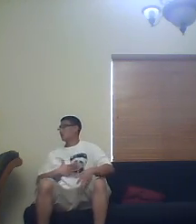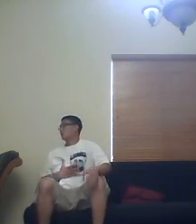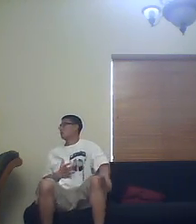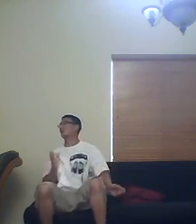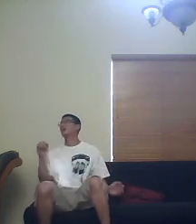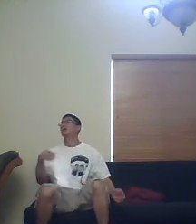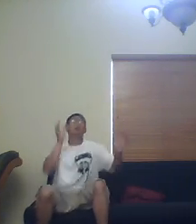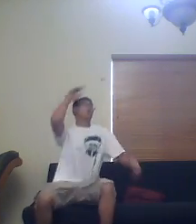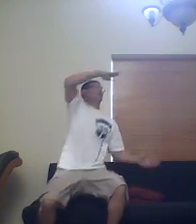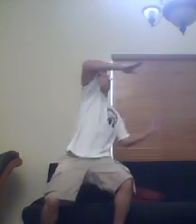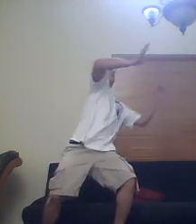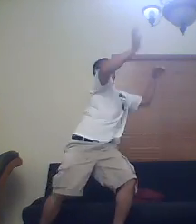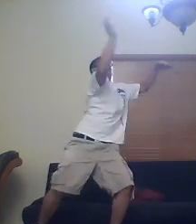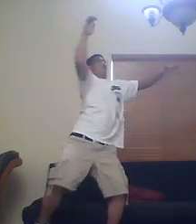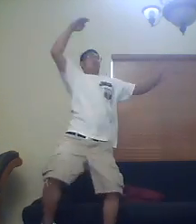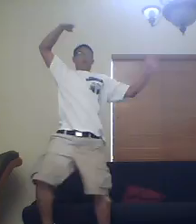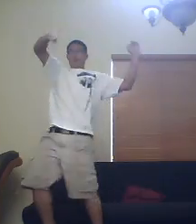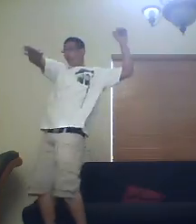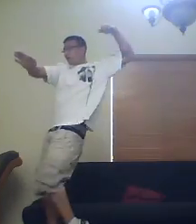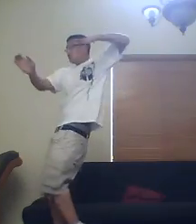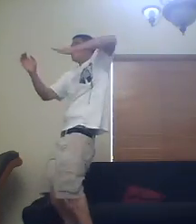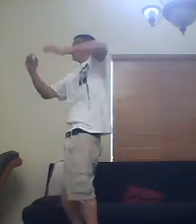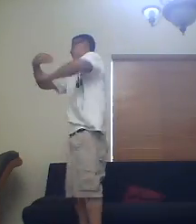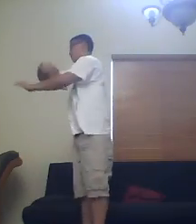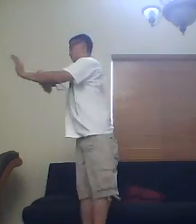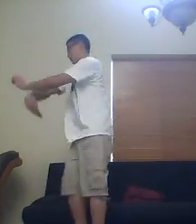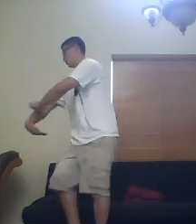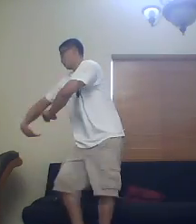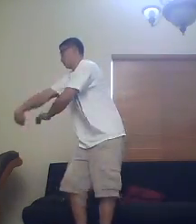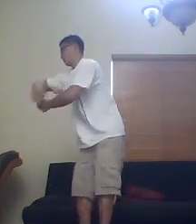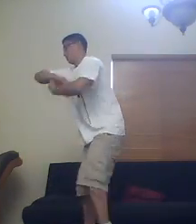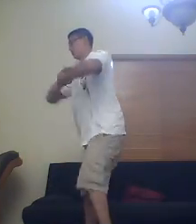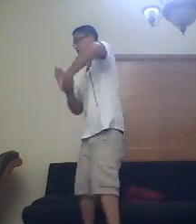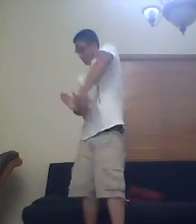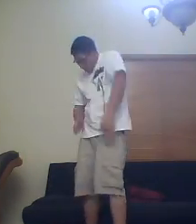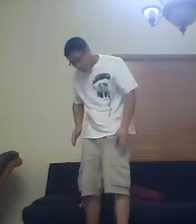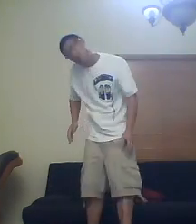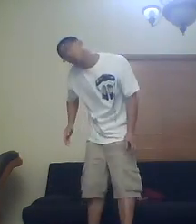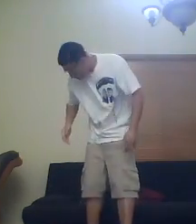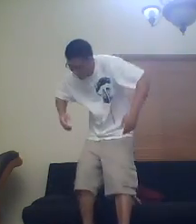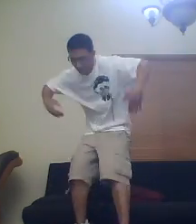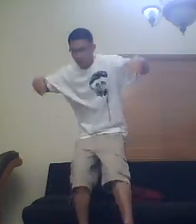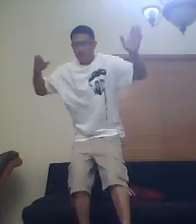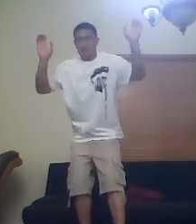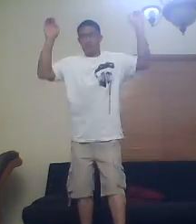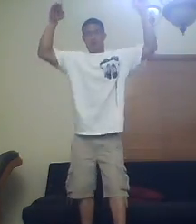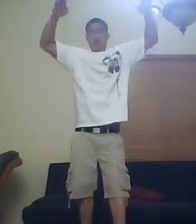you gotta say, mmm, mmm, mmm.